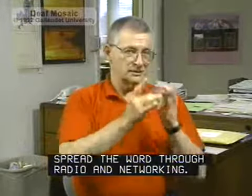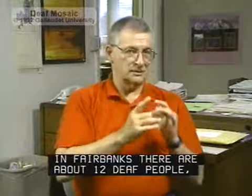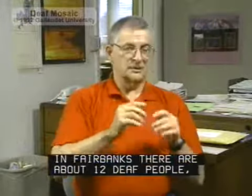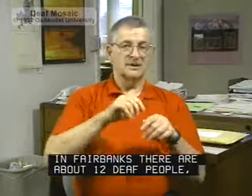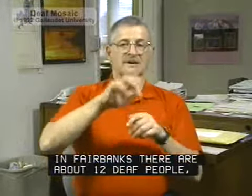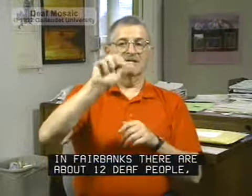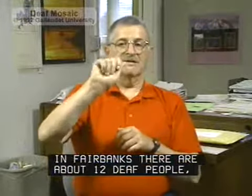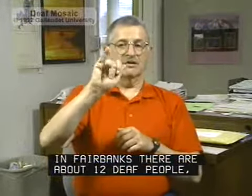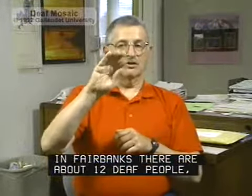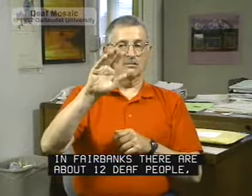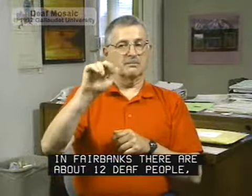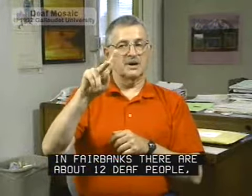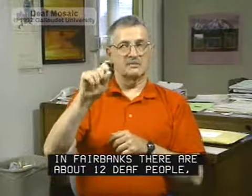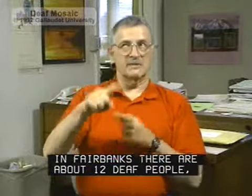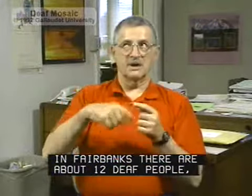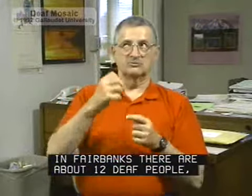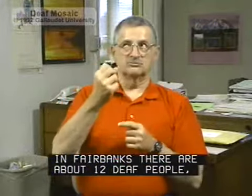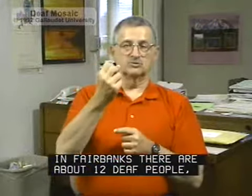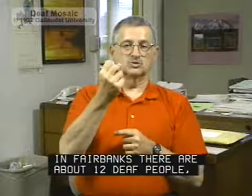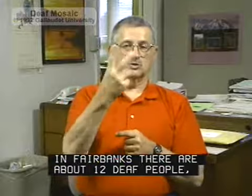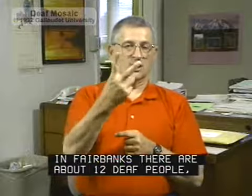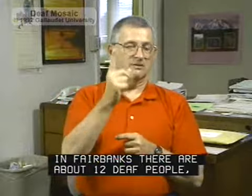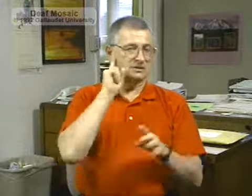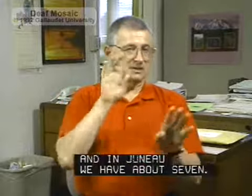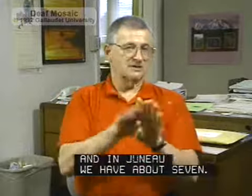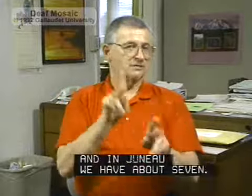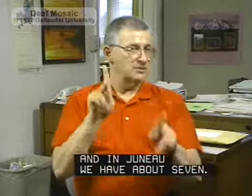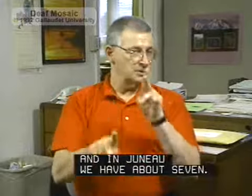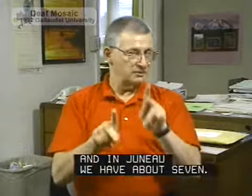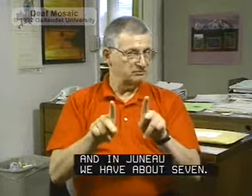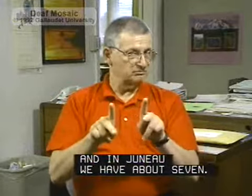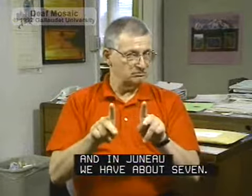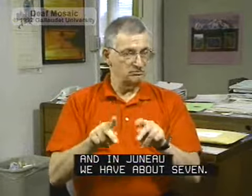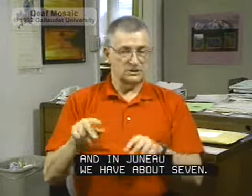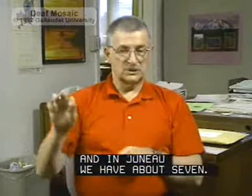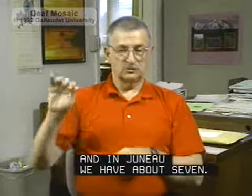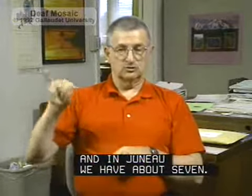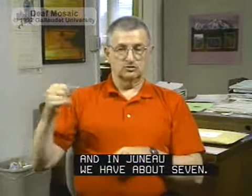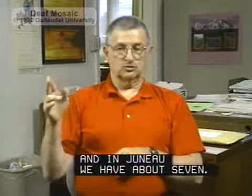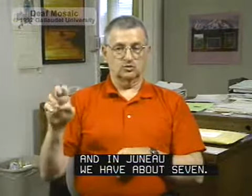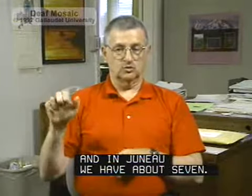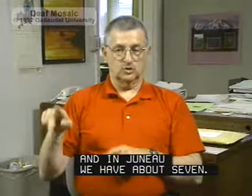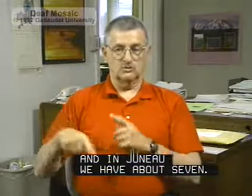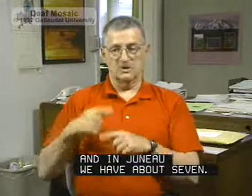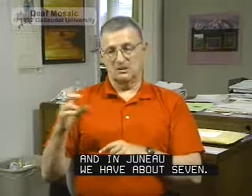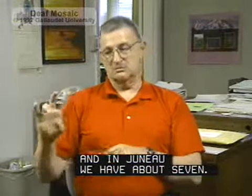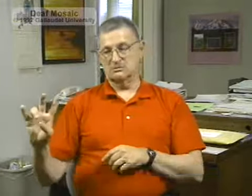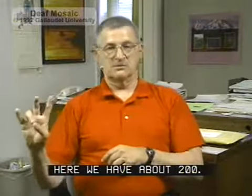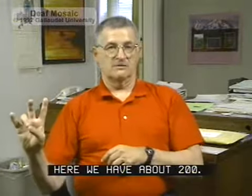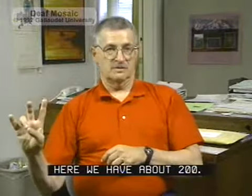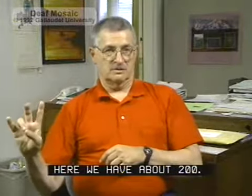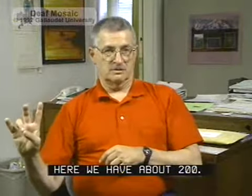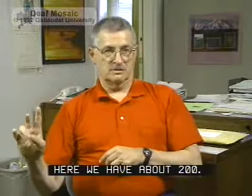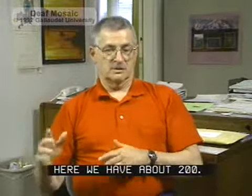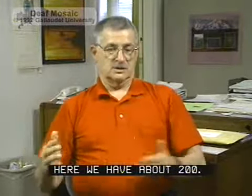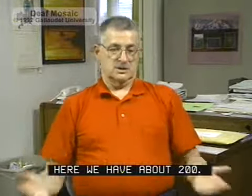In Fairbanks, there are about 12 deaf people, and in Juneau, we have about 7. Here, we have about